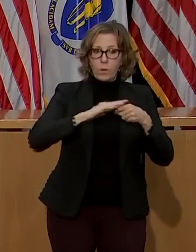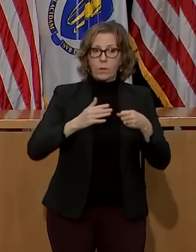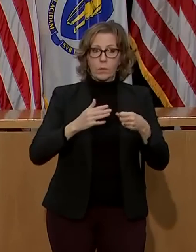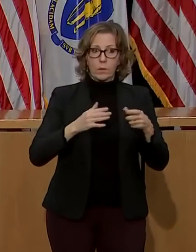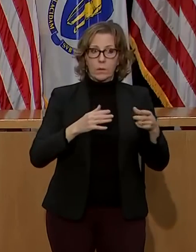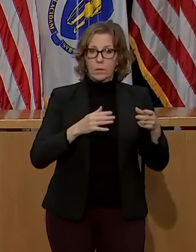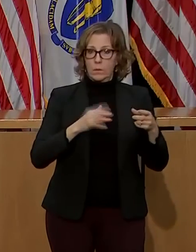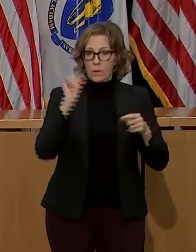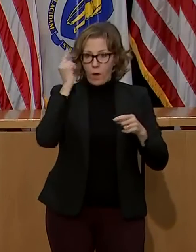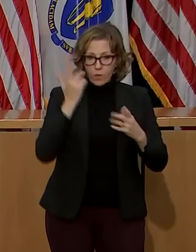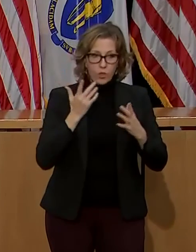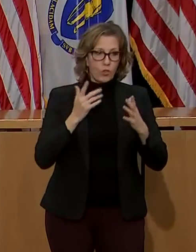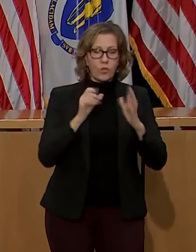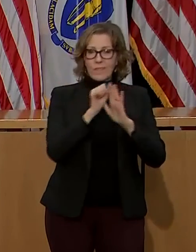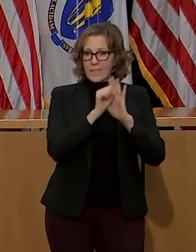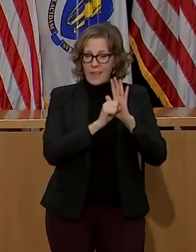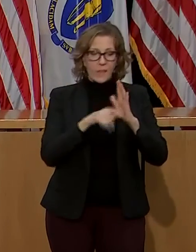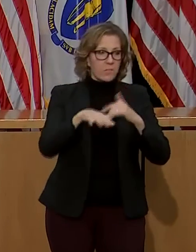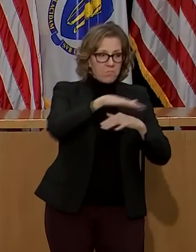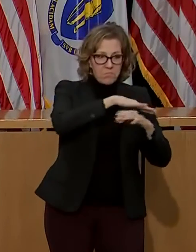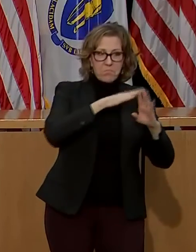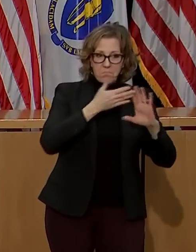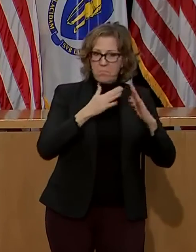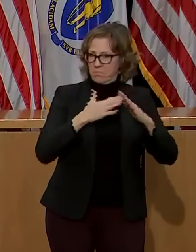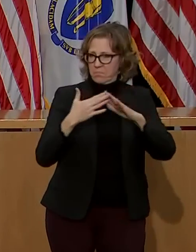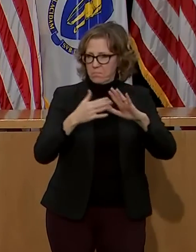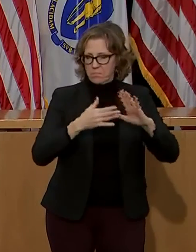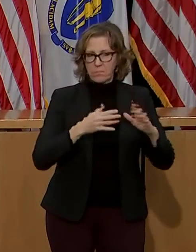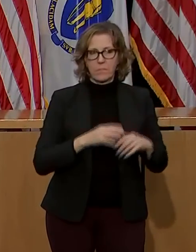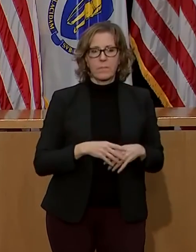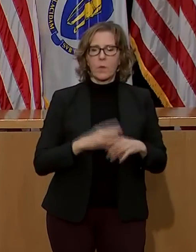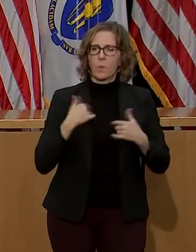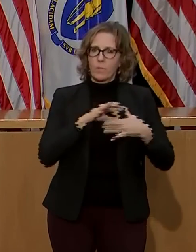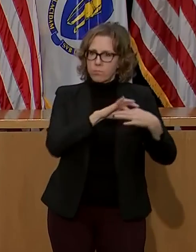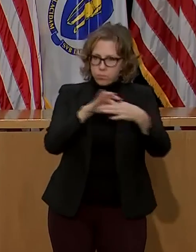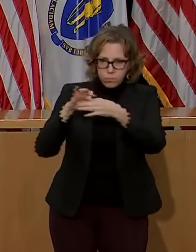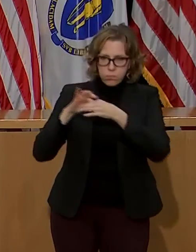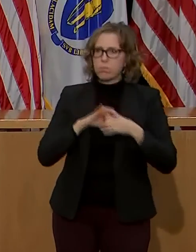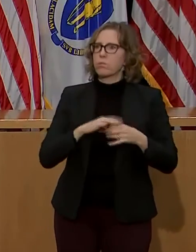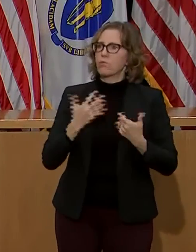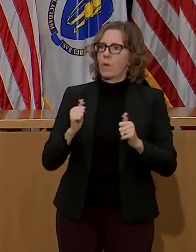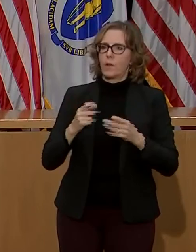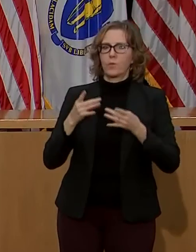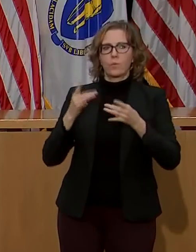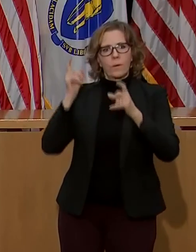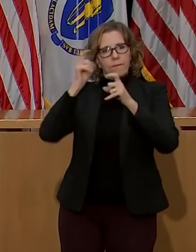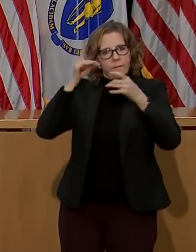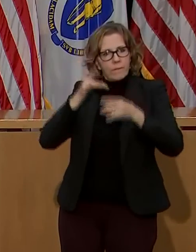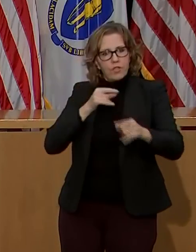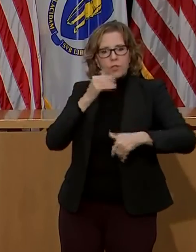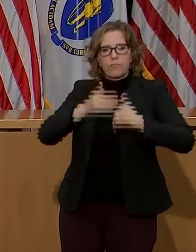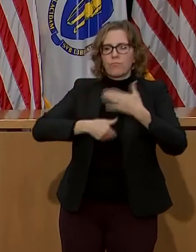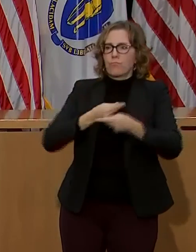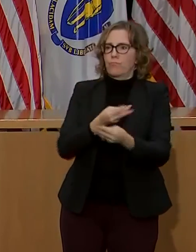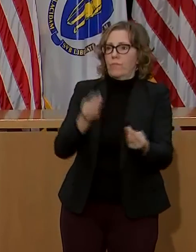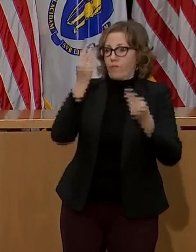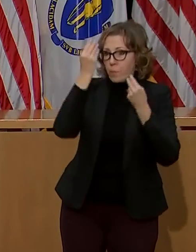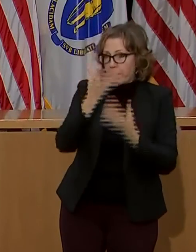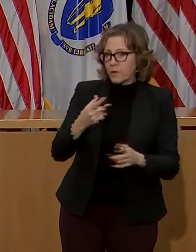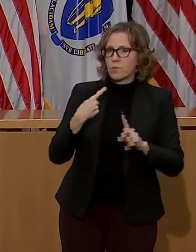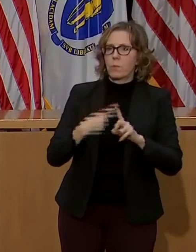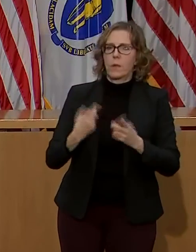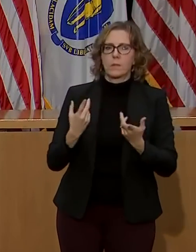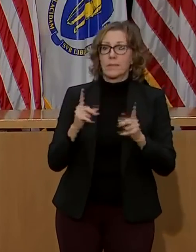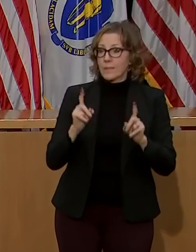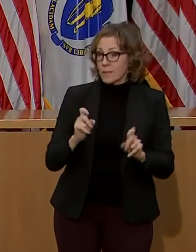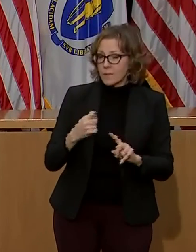that we are delivering COVID-19 resources and support in the most efficient ways. We are grateful for the continued patience